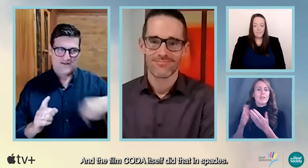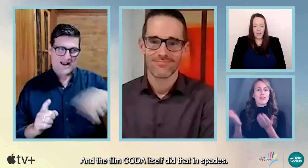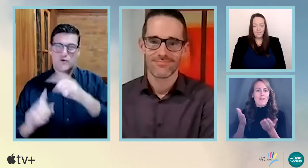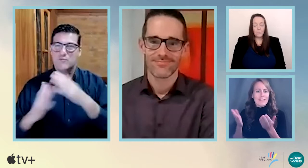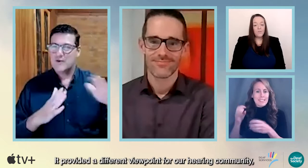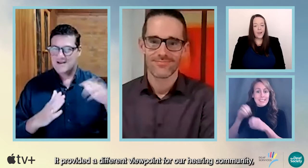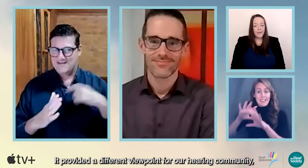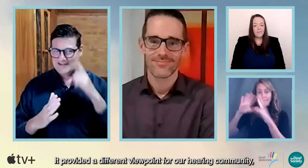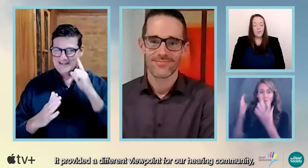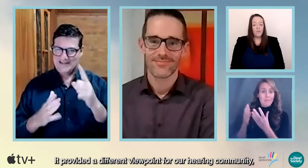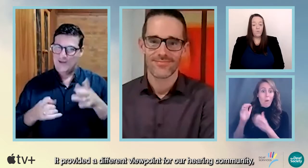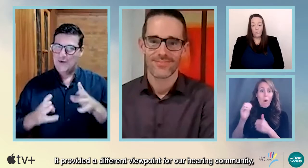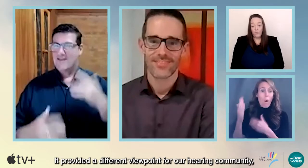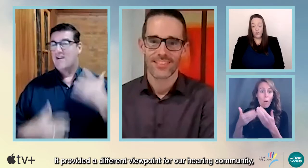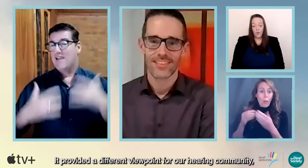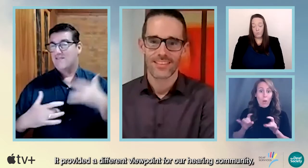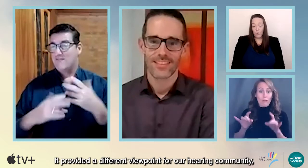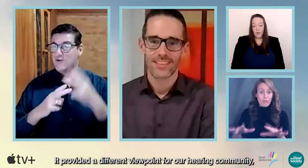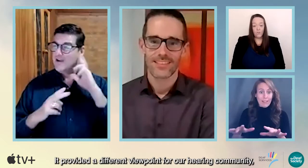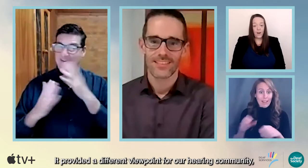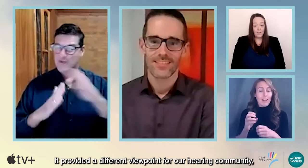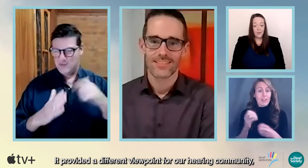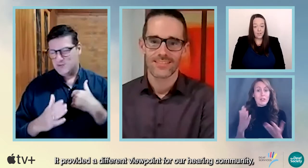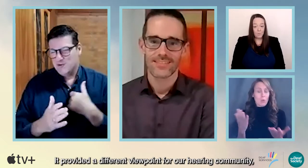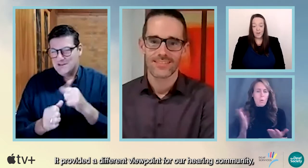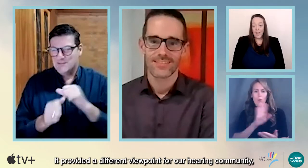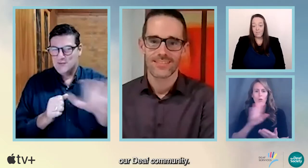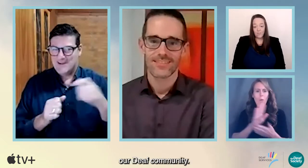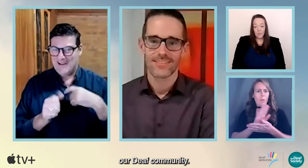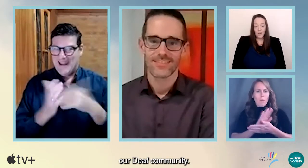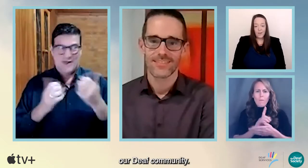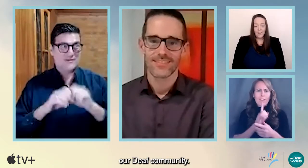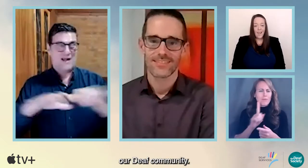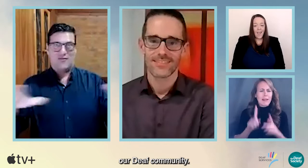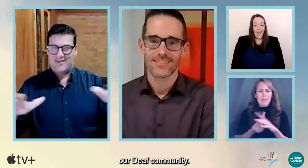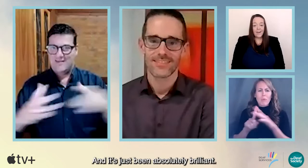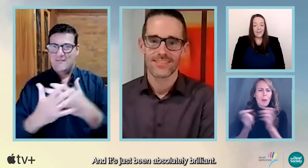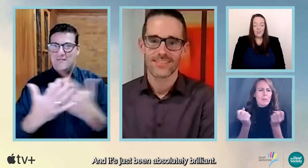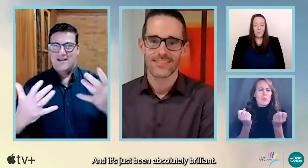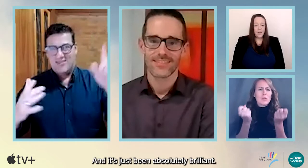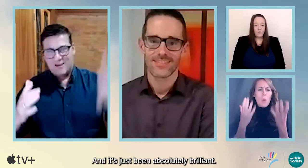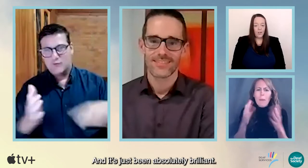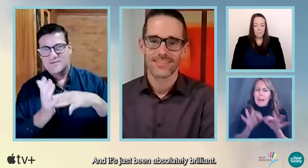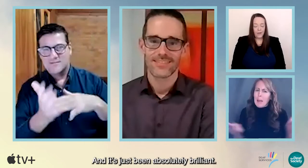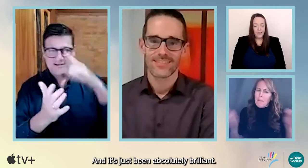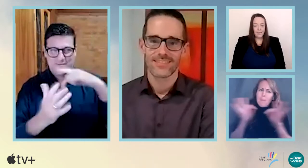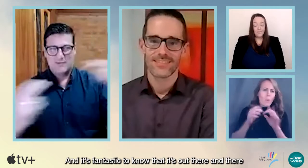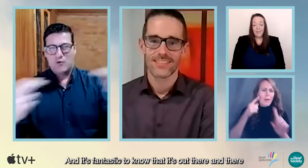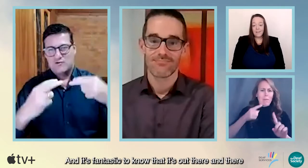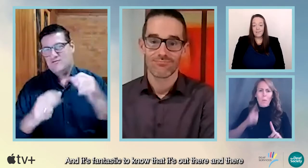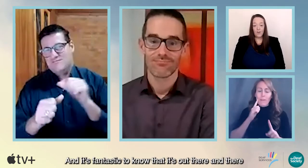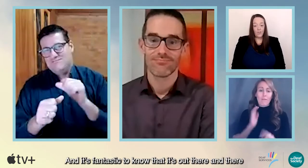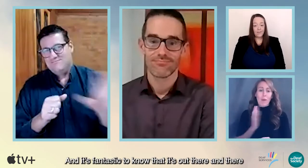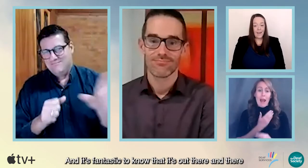in spades. provided a different viewpoint for our hearing community, our deaf community. And it's just been absolutely brilliant. And it's